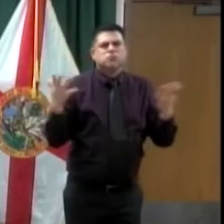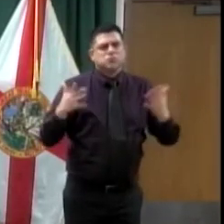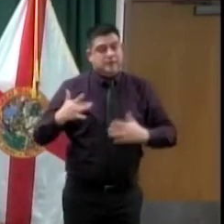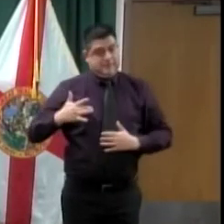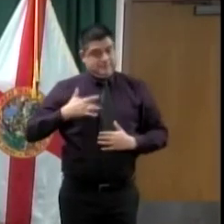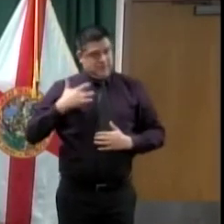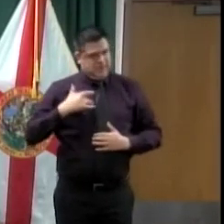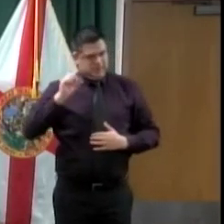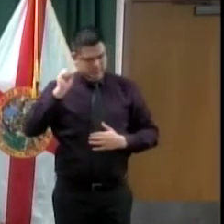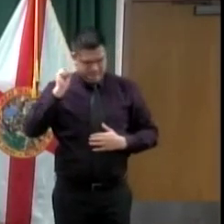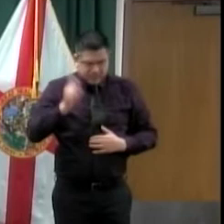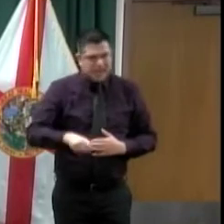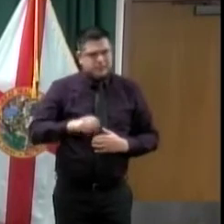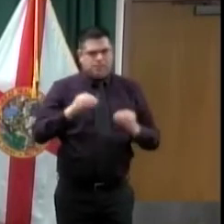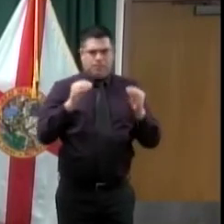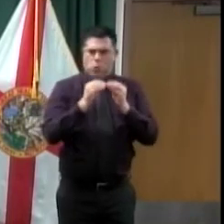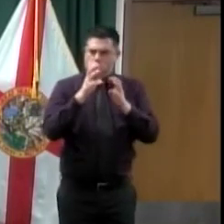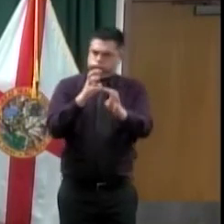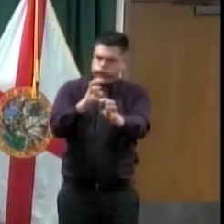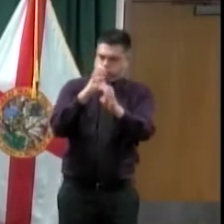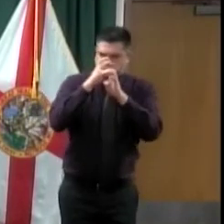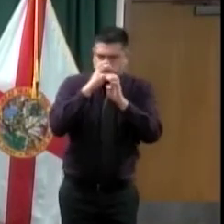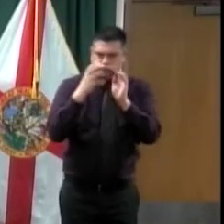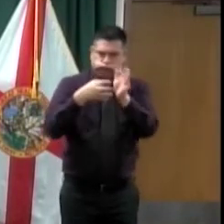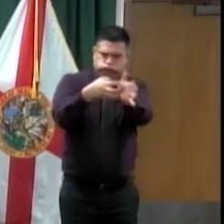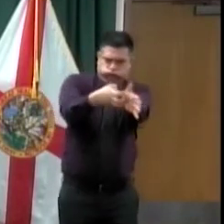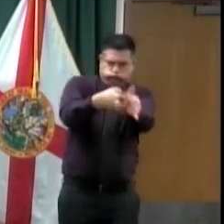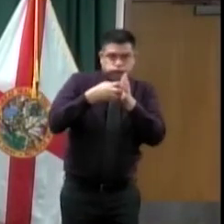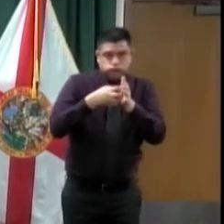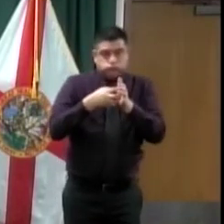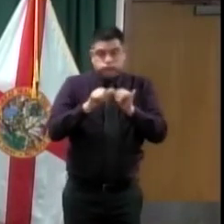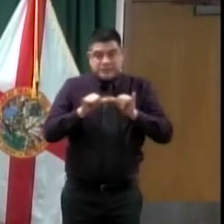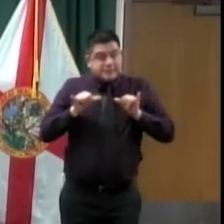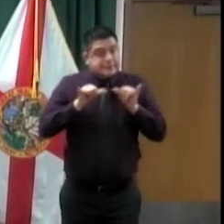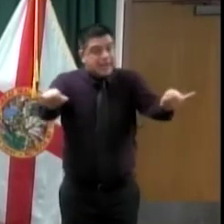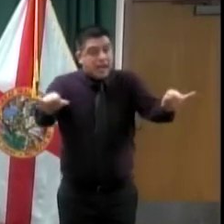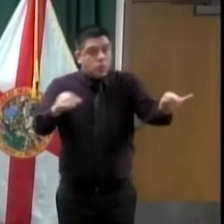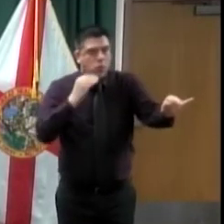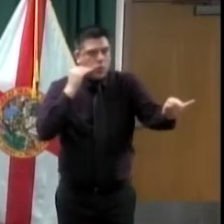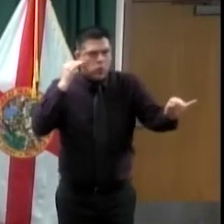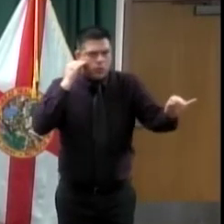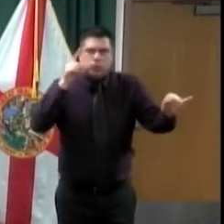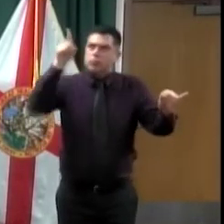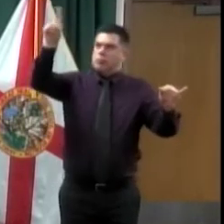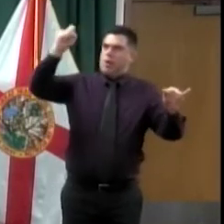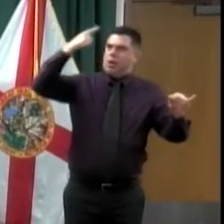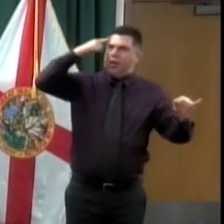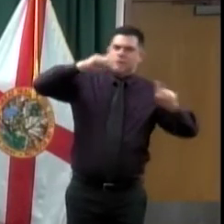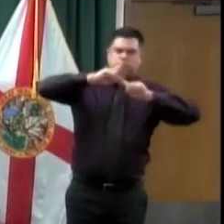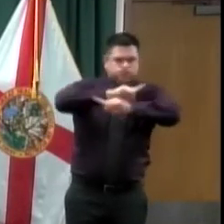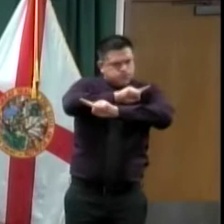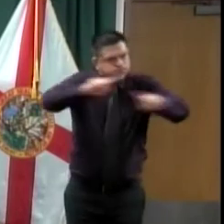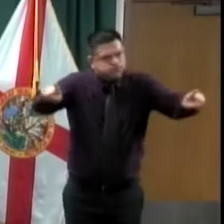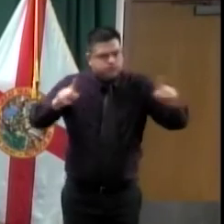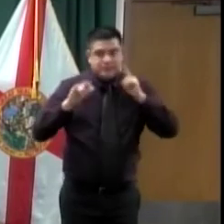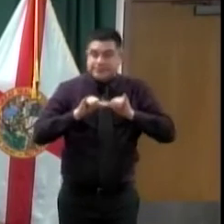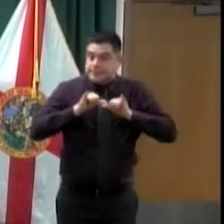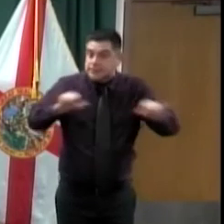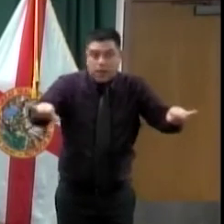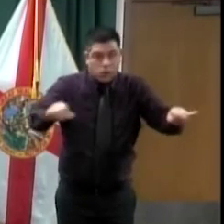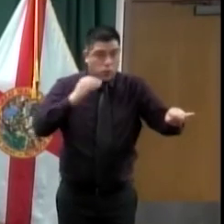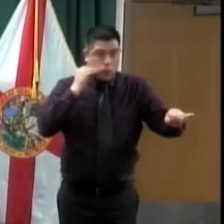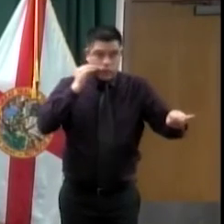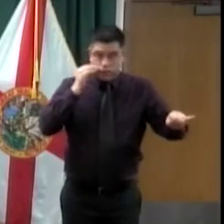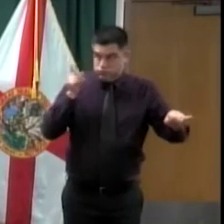essential businesses where people can still go out of their houses to run errands and all that. You still believe that what you have in place is